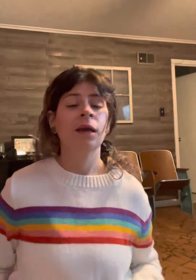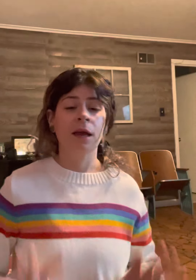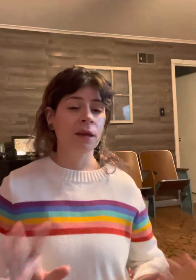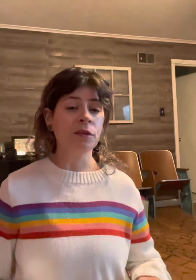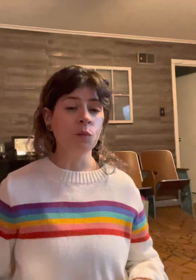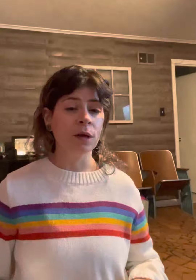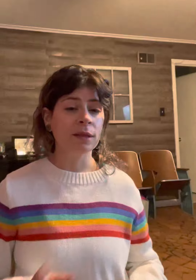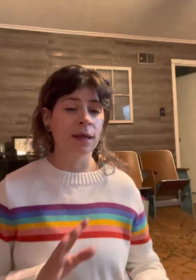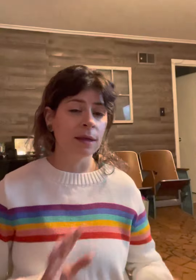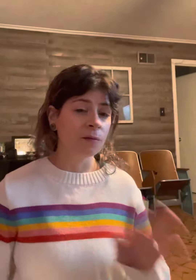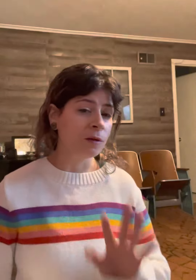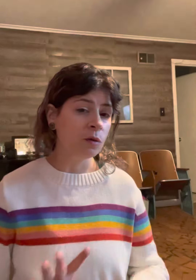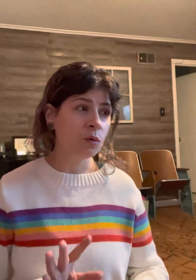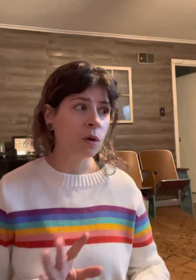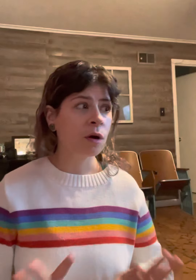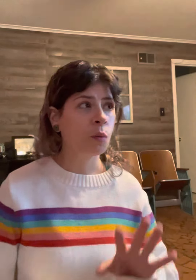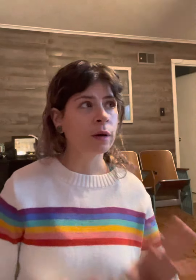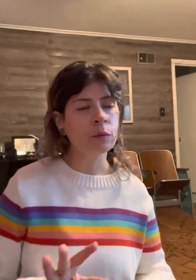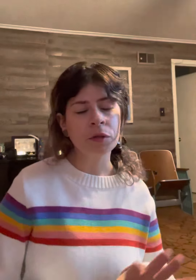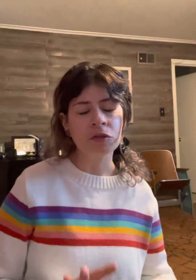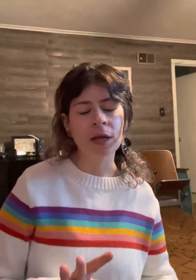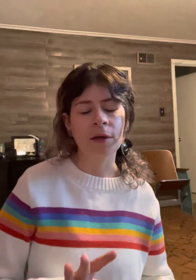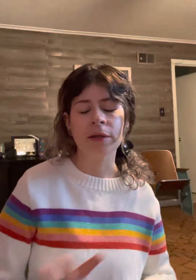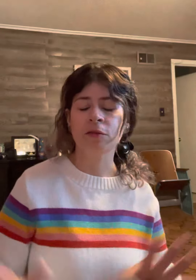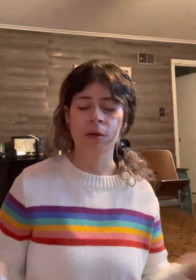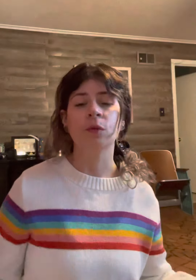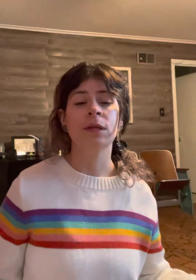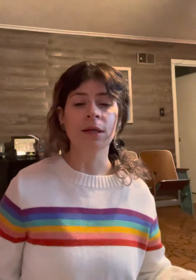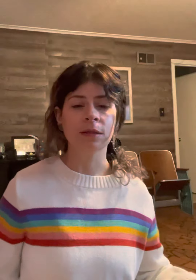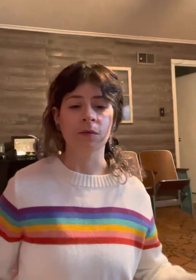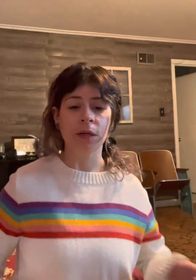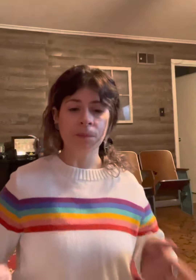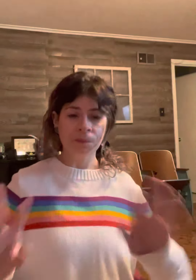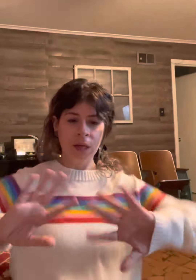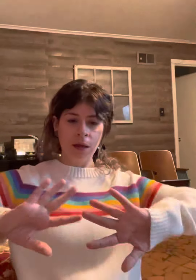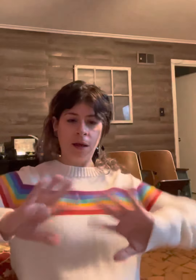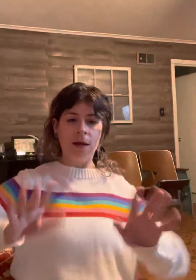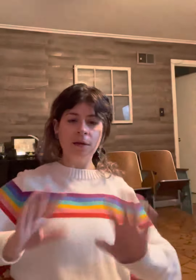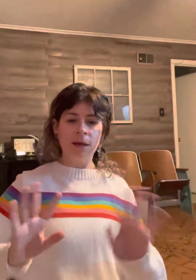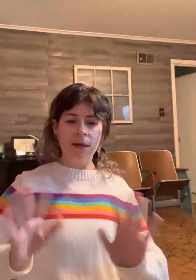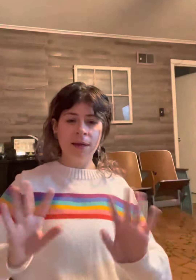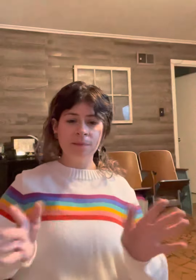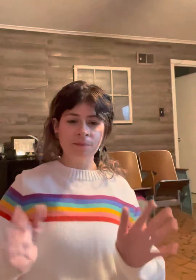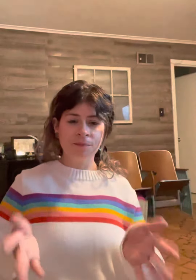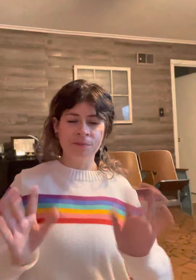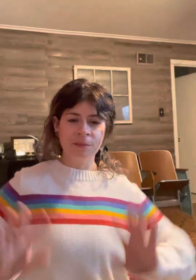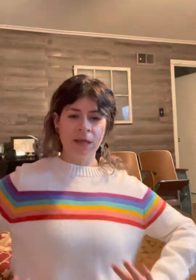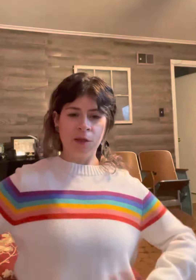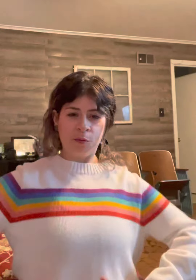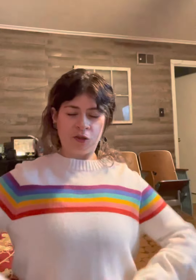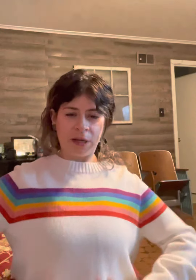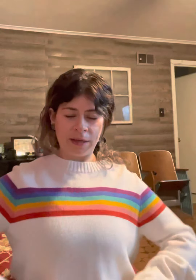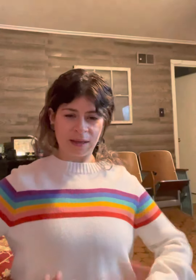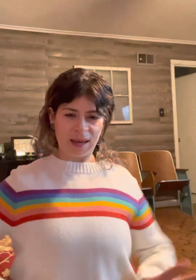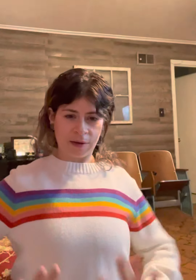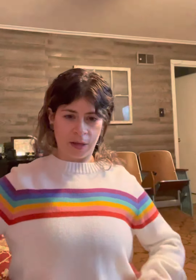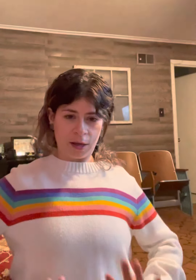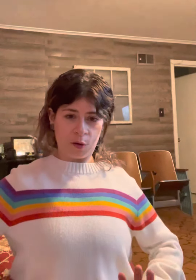Another one, that if you are working with your child and you're done with the next activity, all done. You put your hands kind of low,